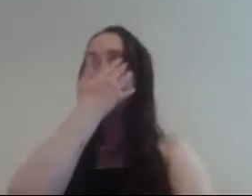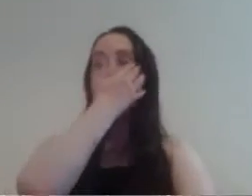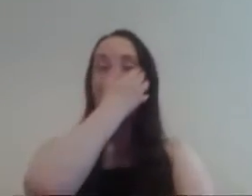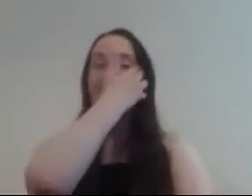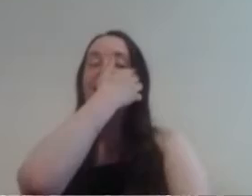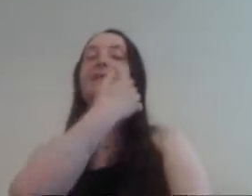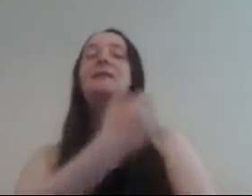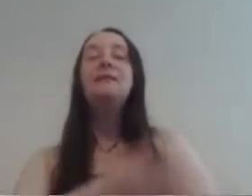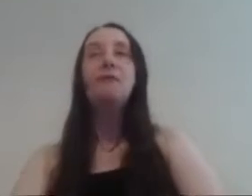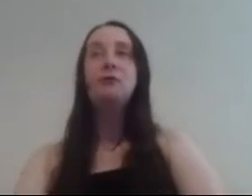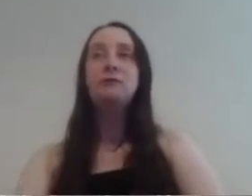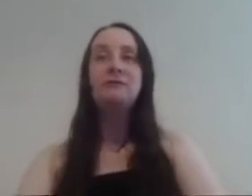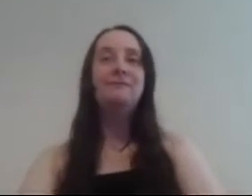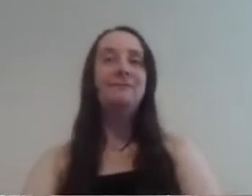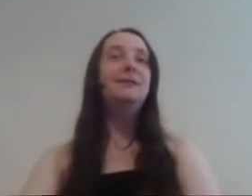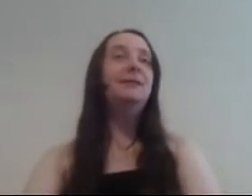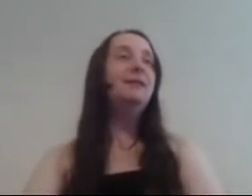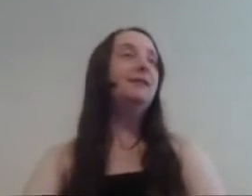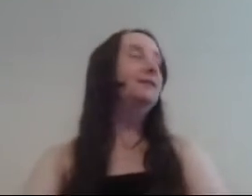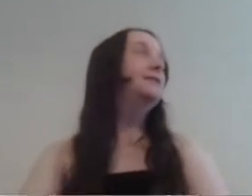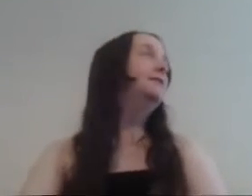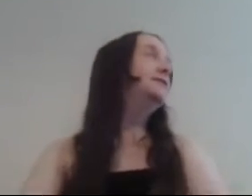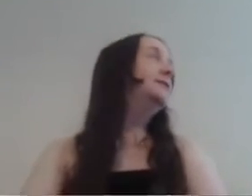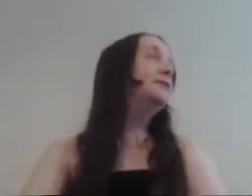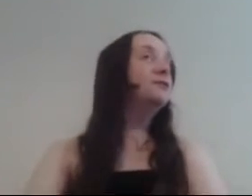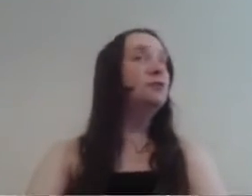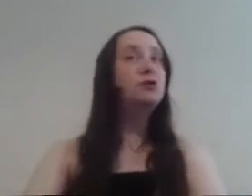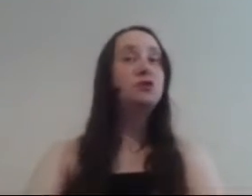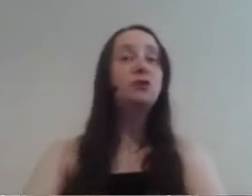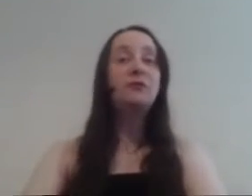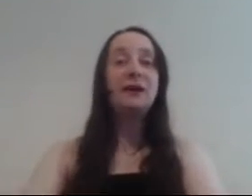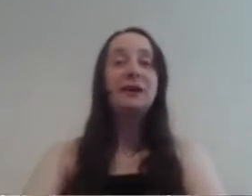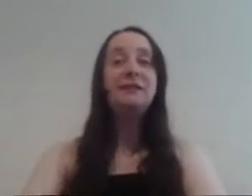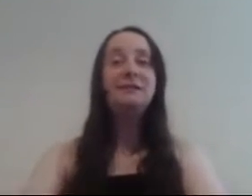that was actually Selena get frozen so she should have died